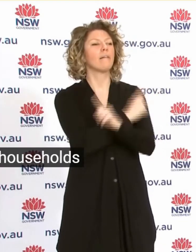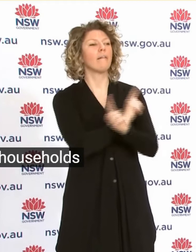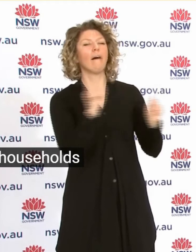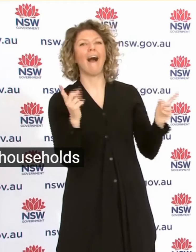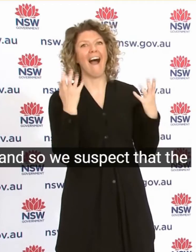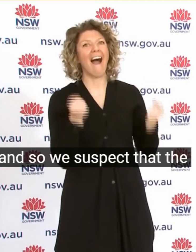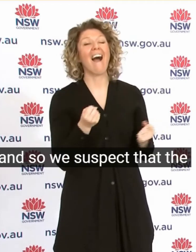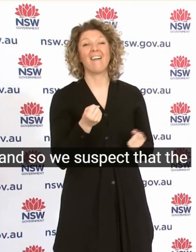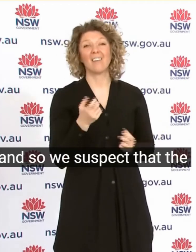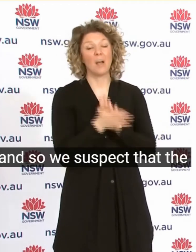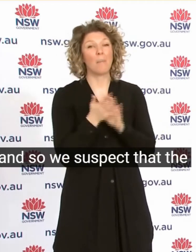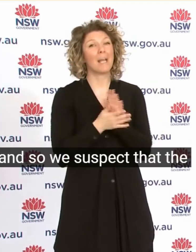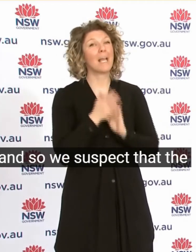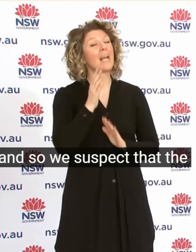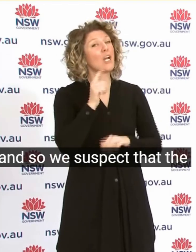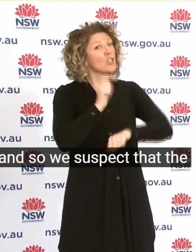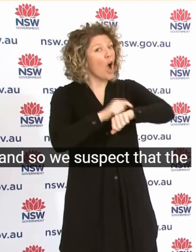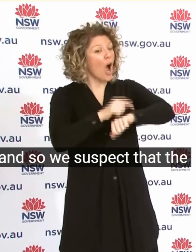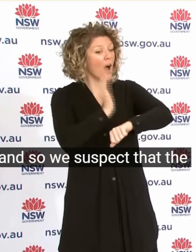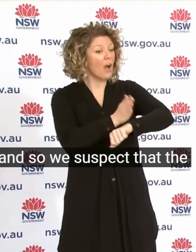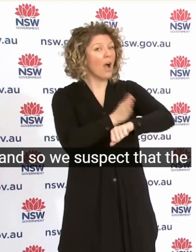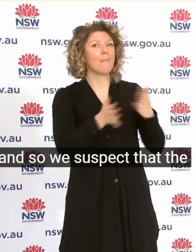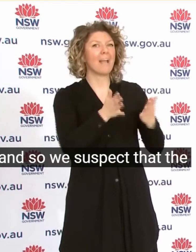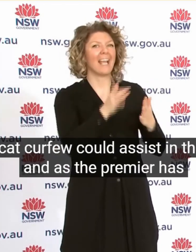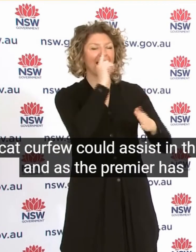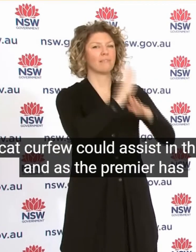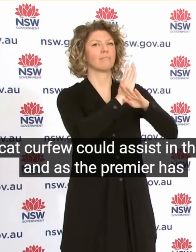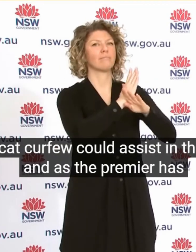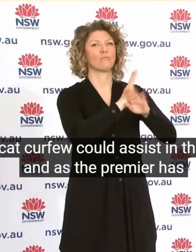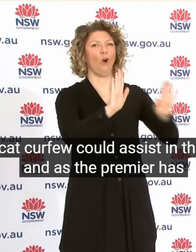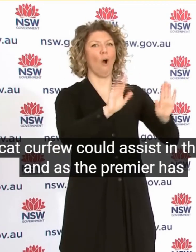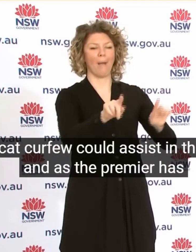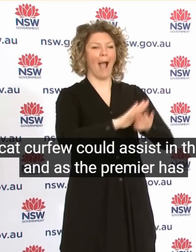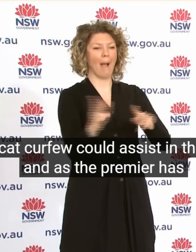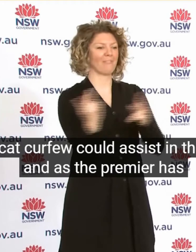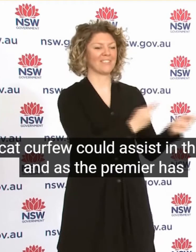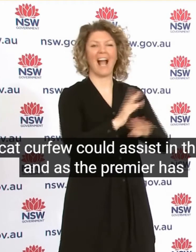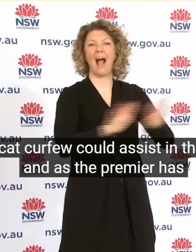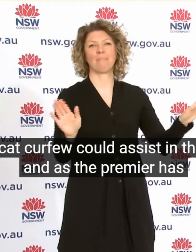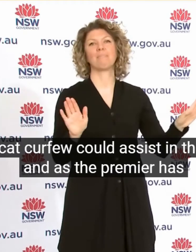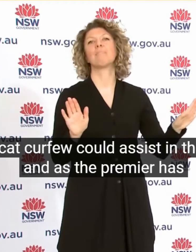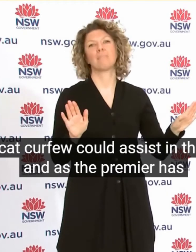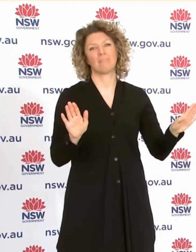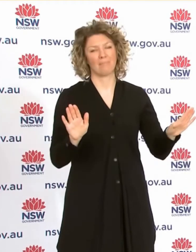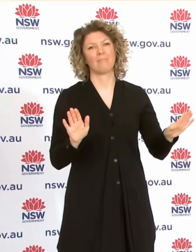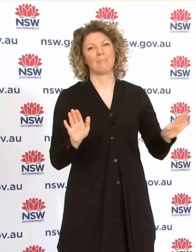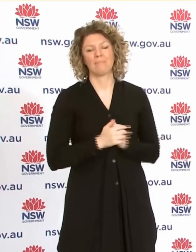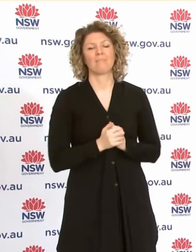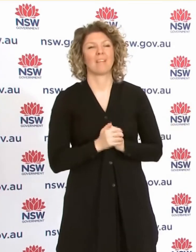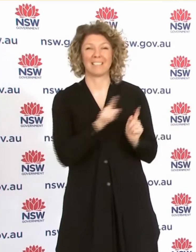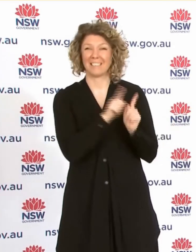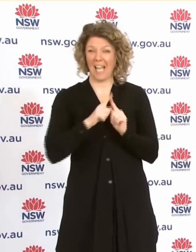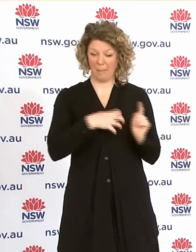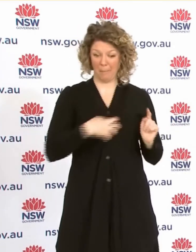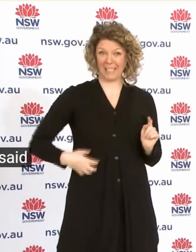That The Curfew Could Assist In That And As The Premier Said No One Wants To Leave Any Stone Unt